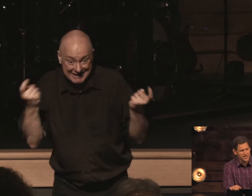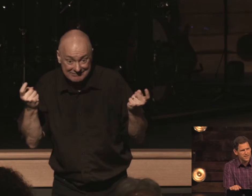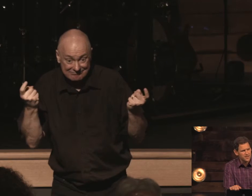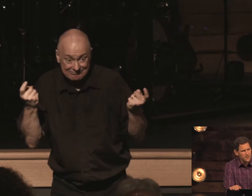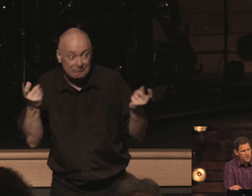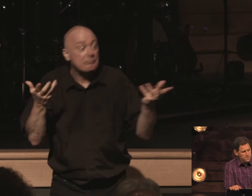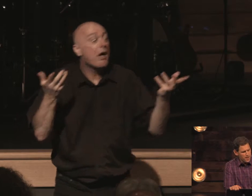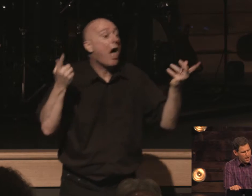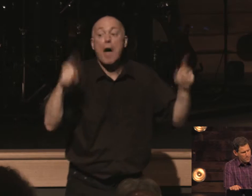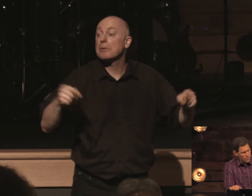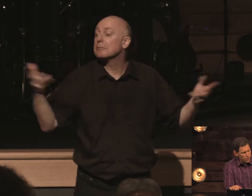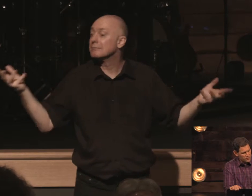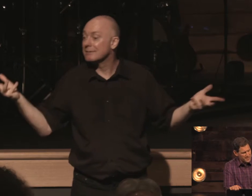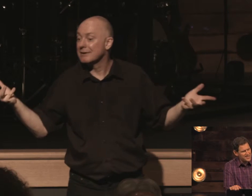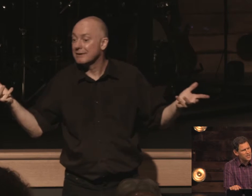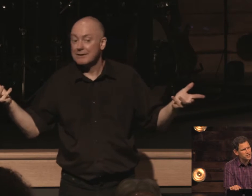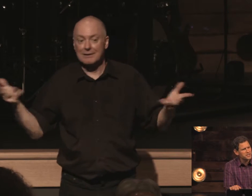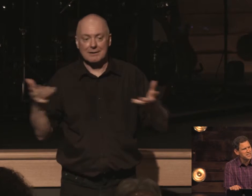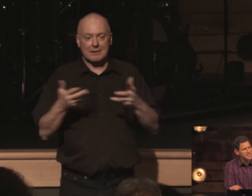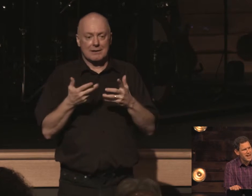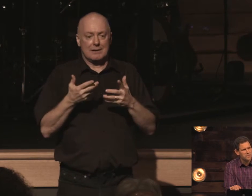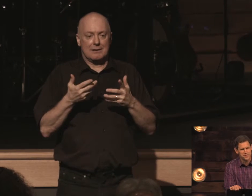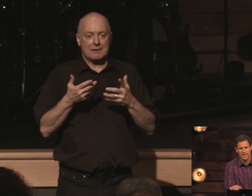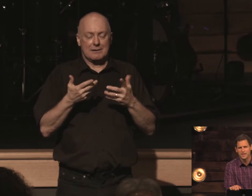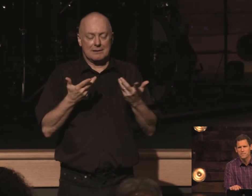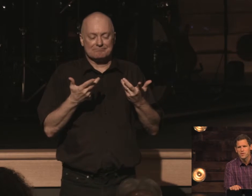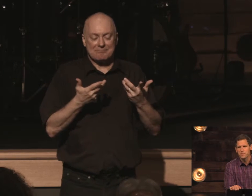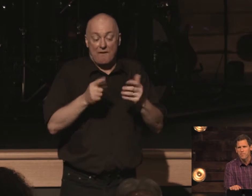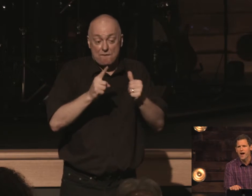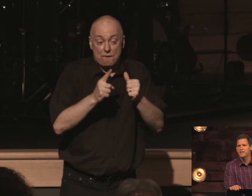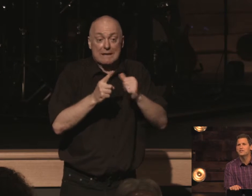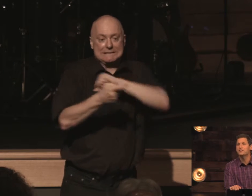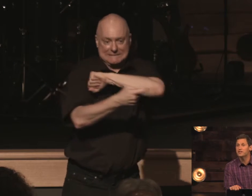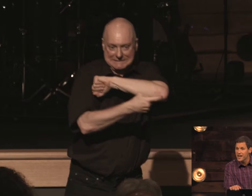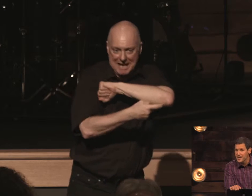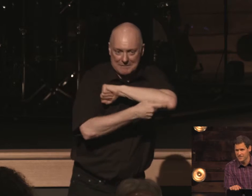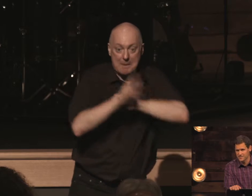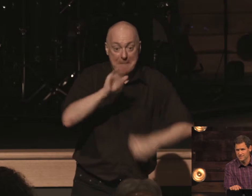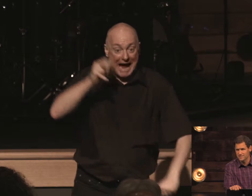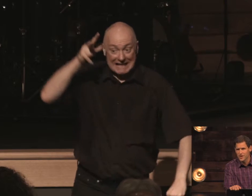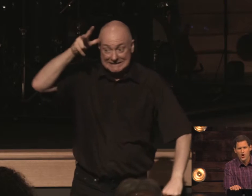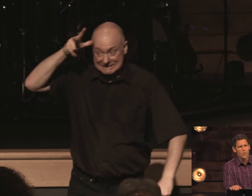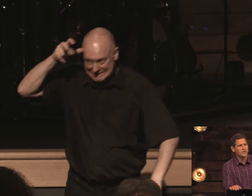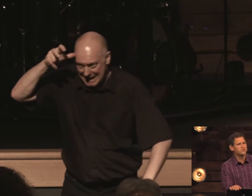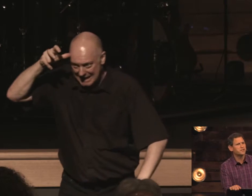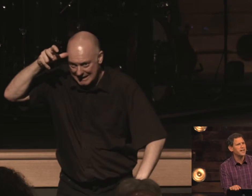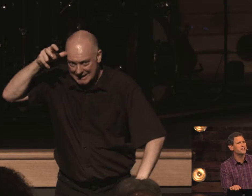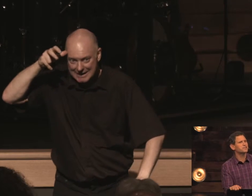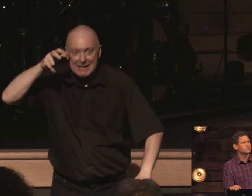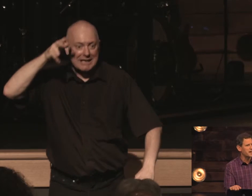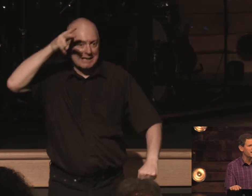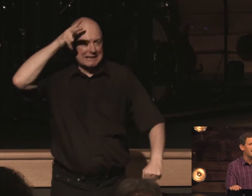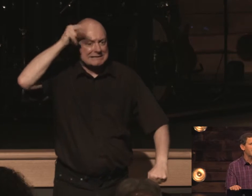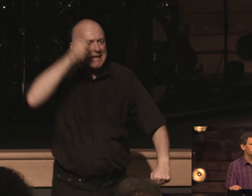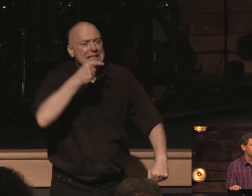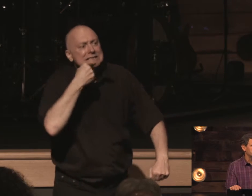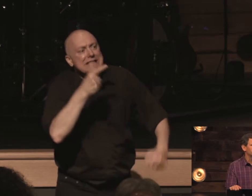um was initially tempted by satan when satan said adam and eve